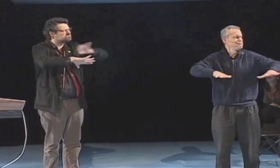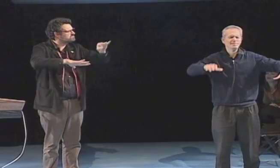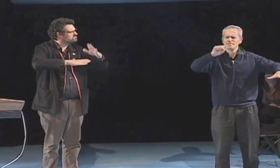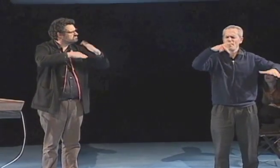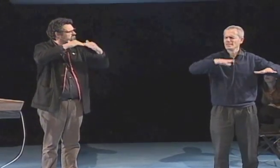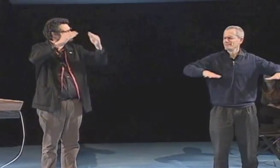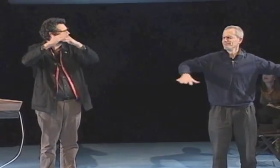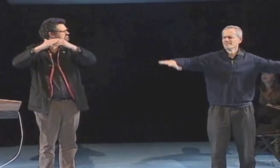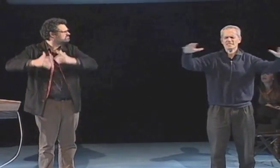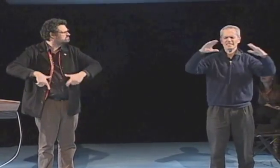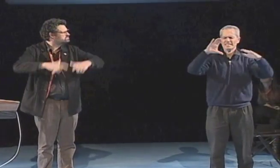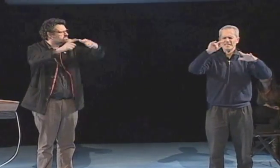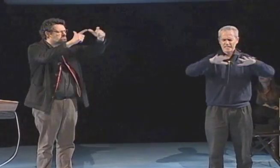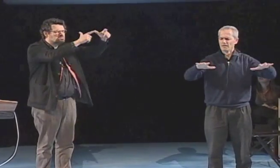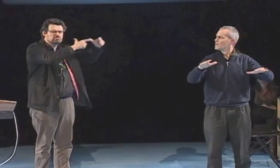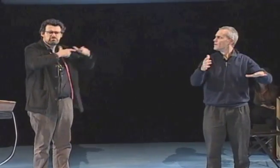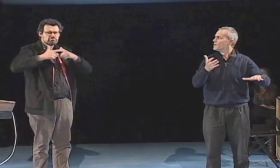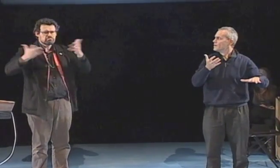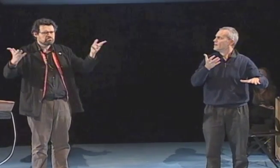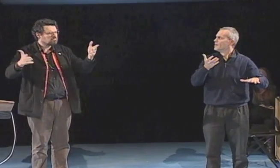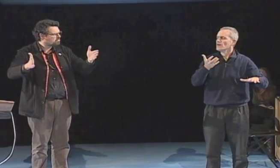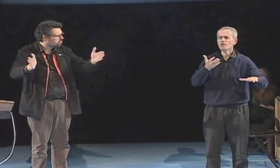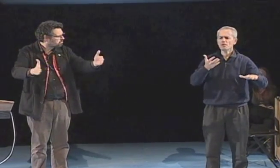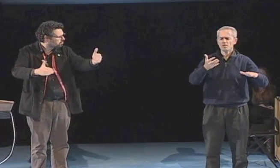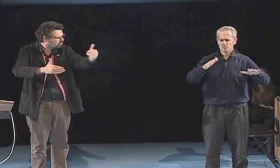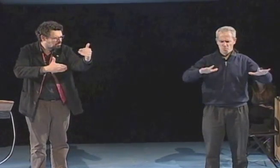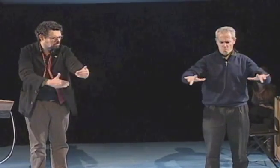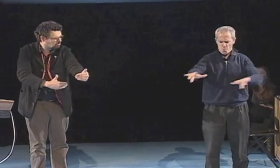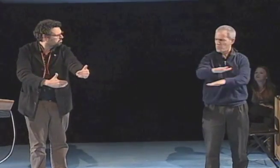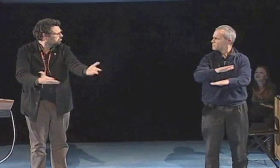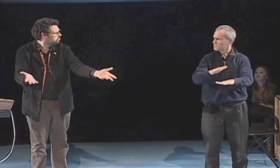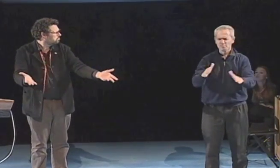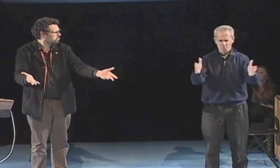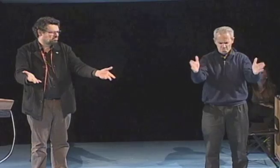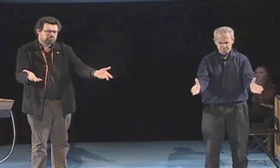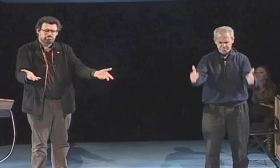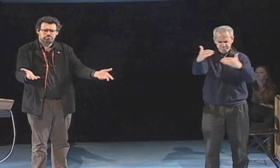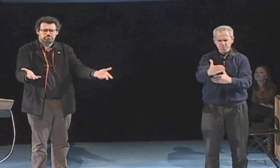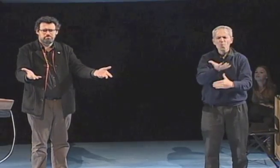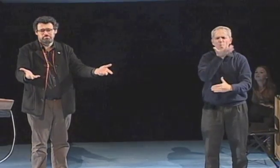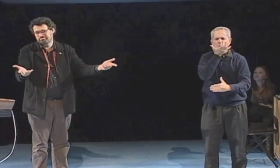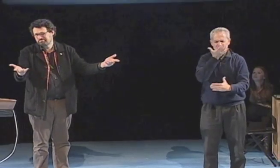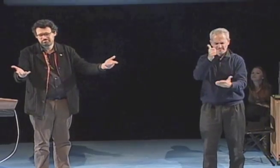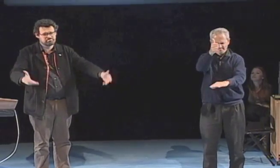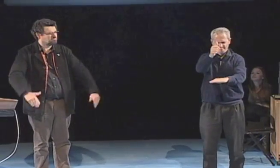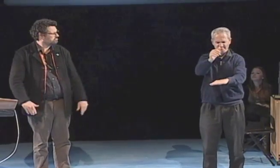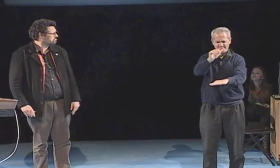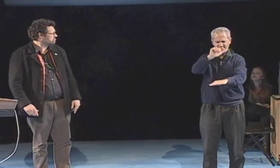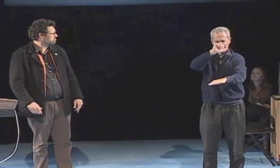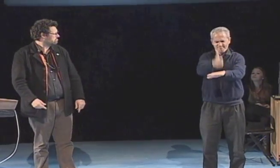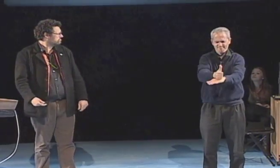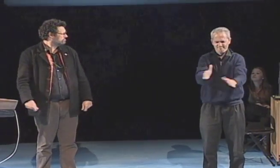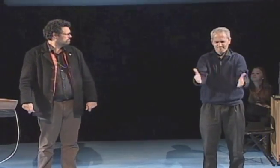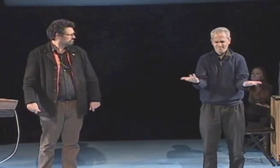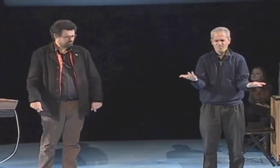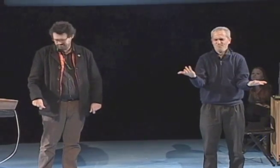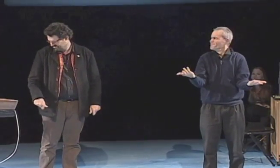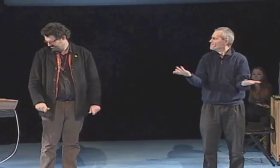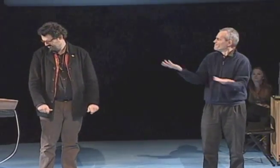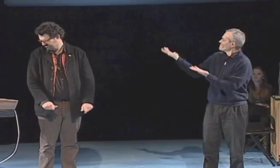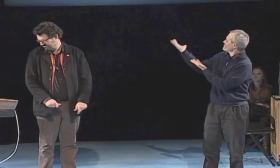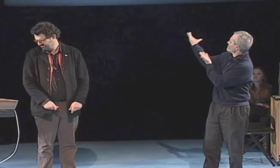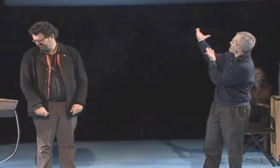My next piece was in an urban setting, empty concrete,